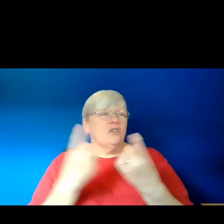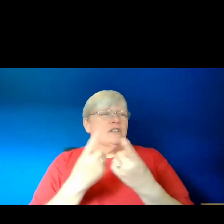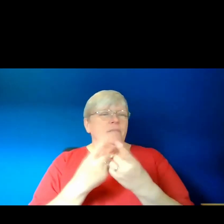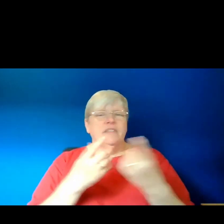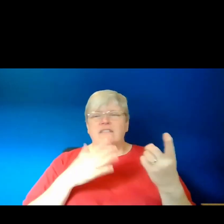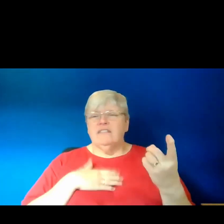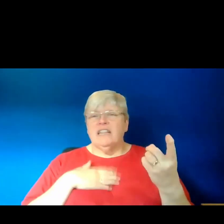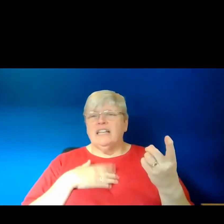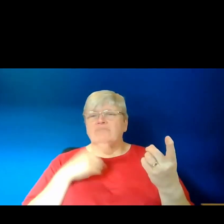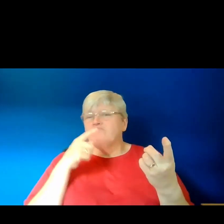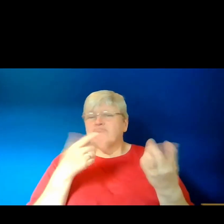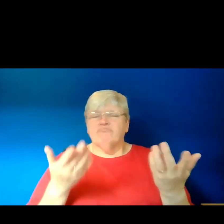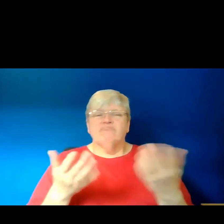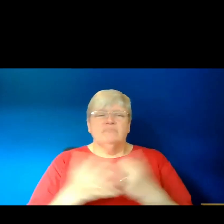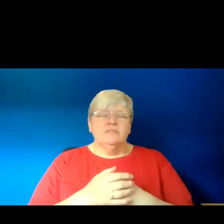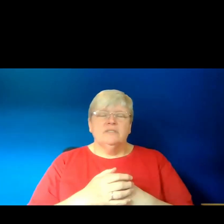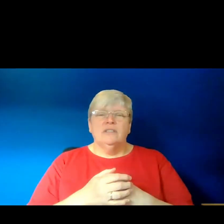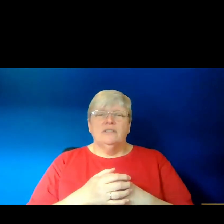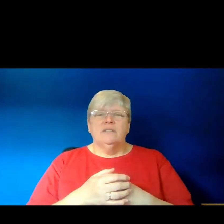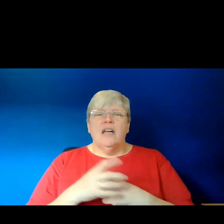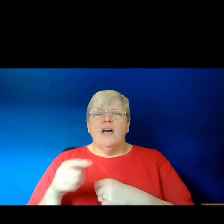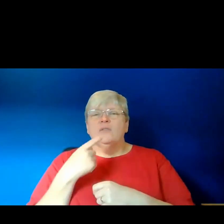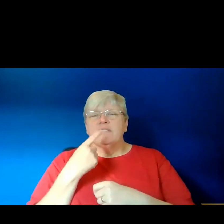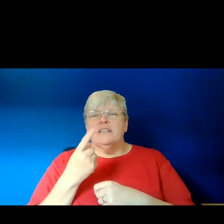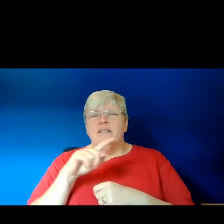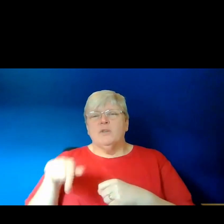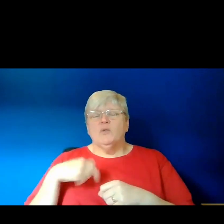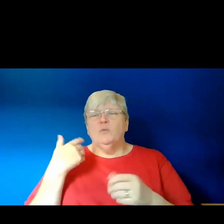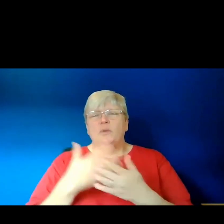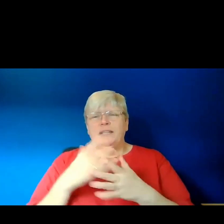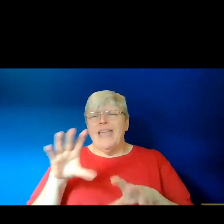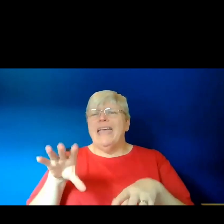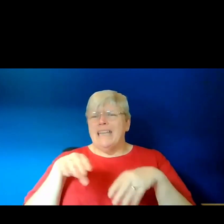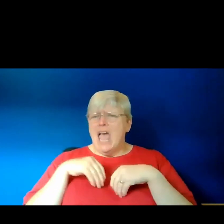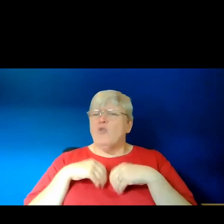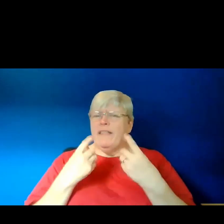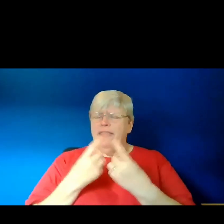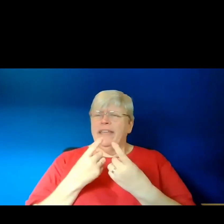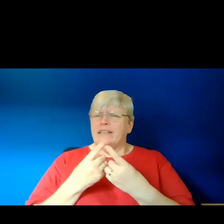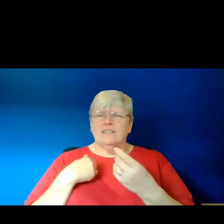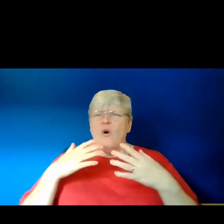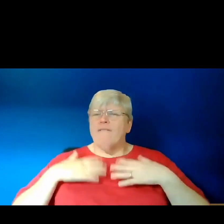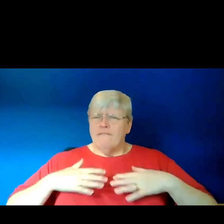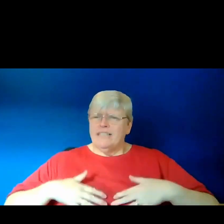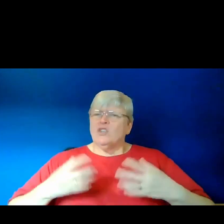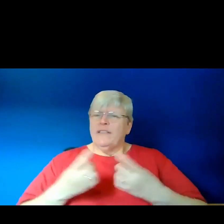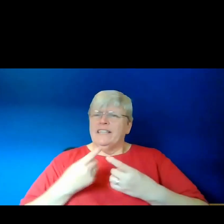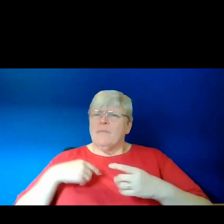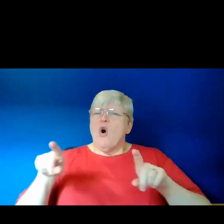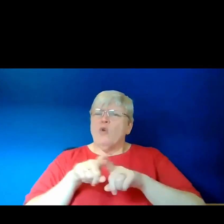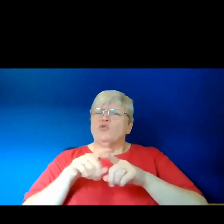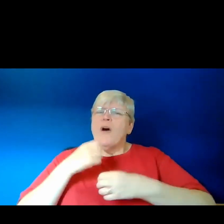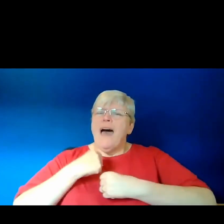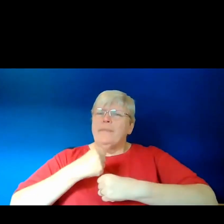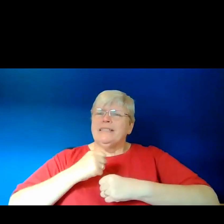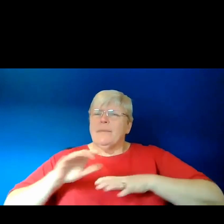something like that. And I would say that we unconsciously inherit things. So not just physical traits, but also habits and